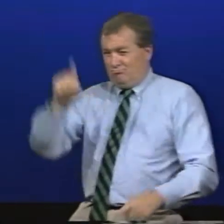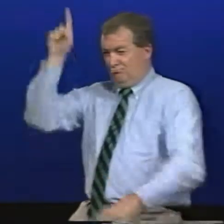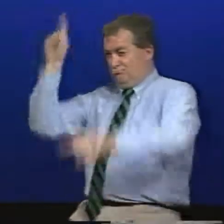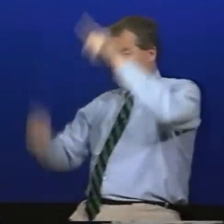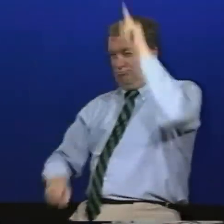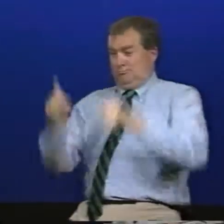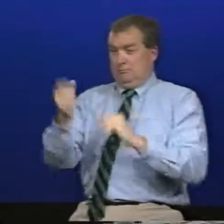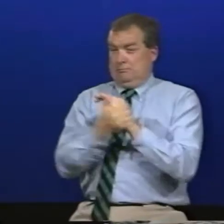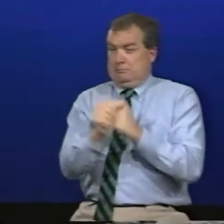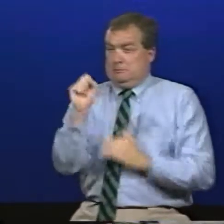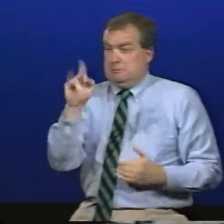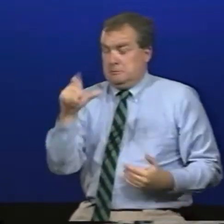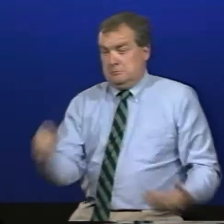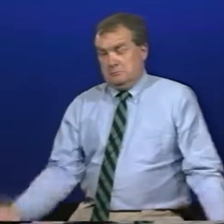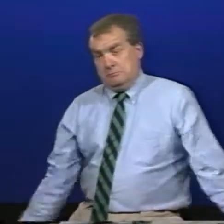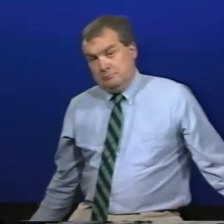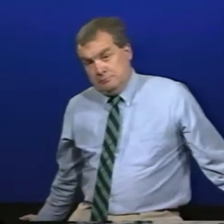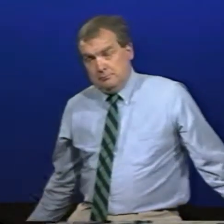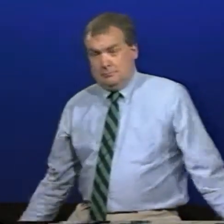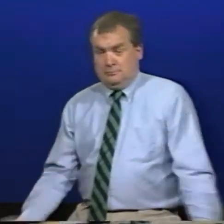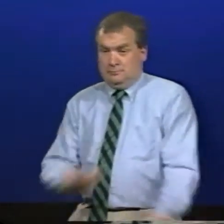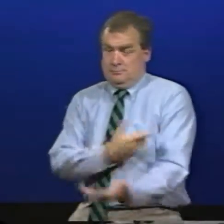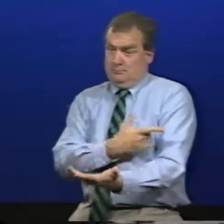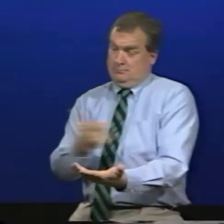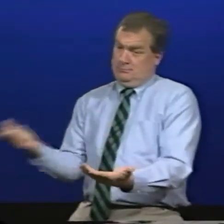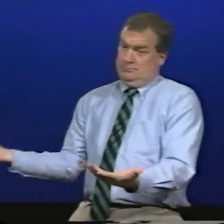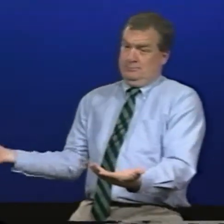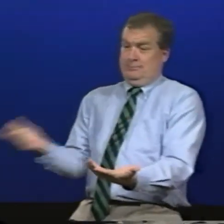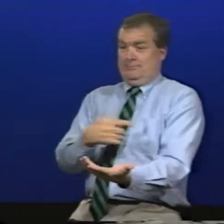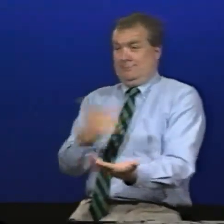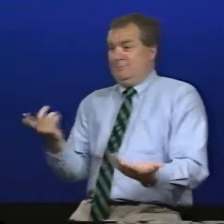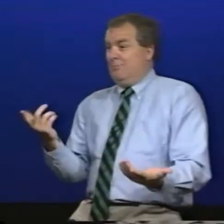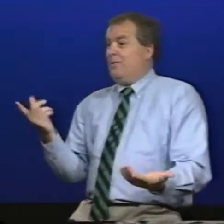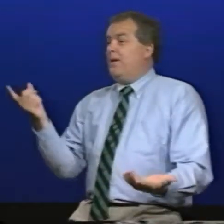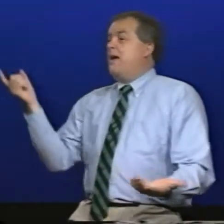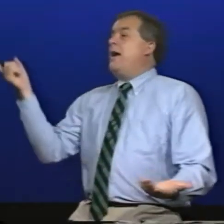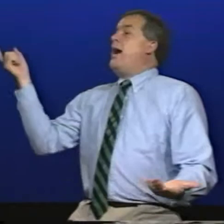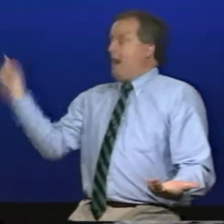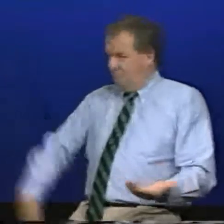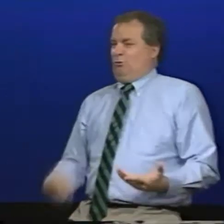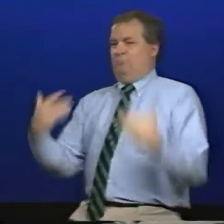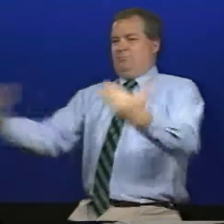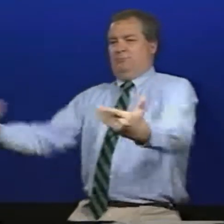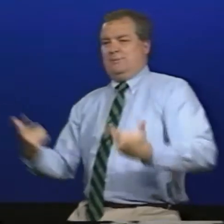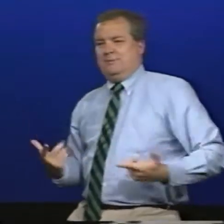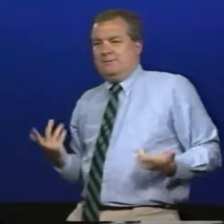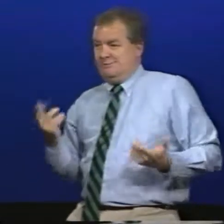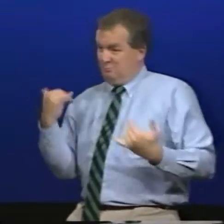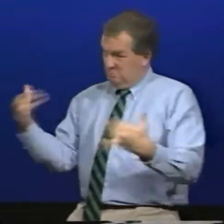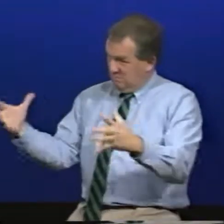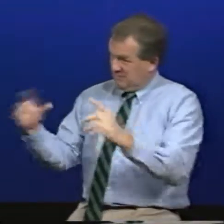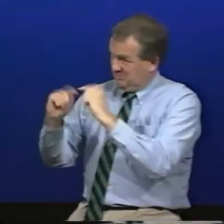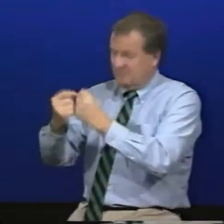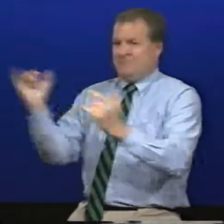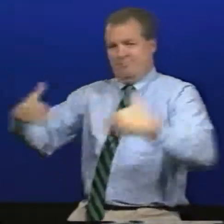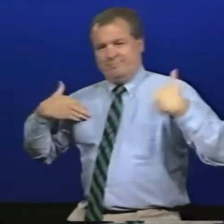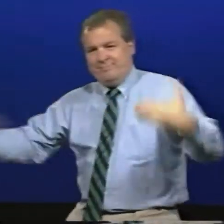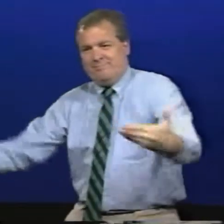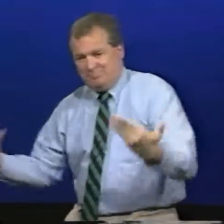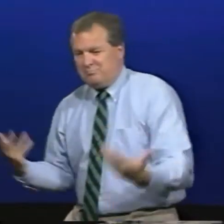out of shape you're also dealing with a huge range of ages and skills but if you